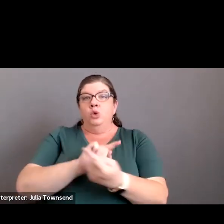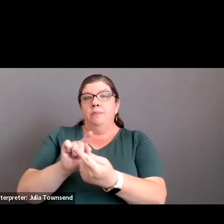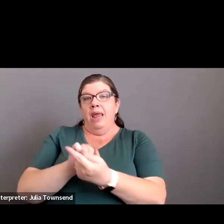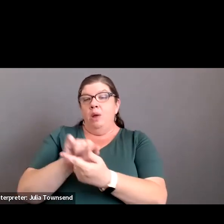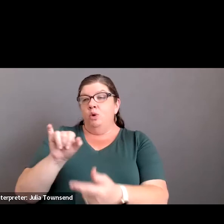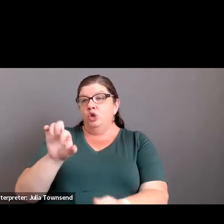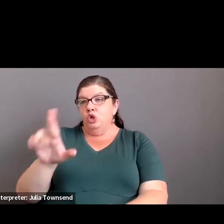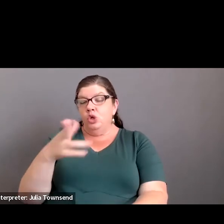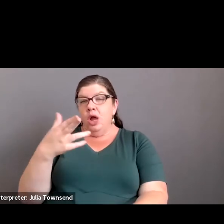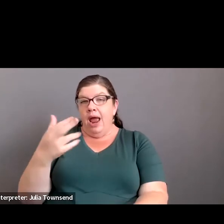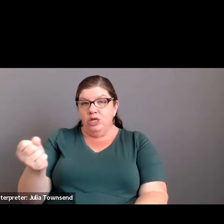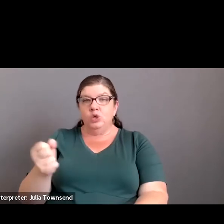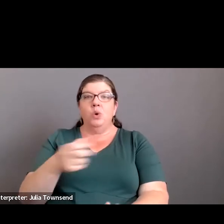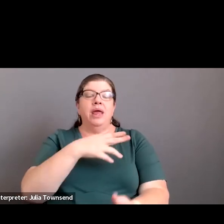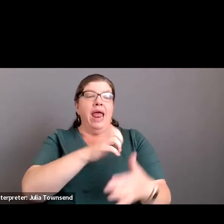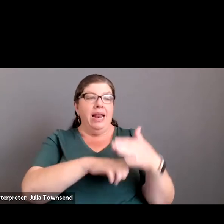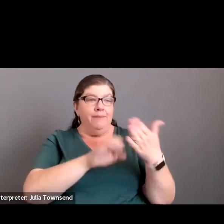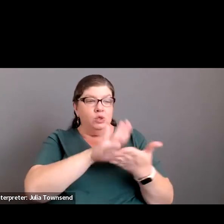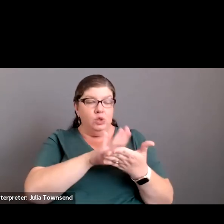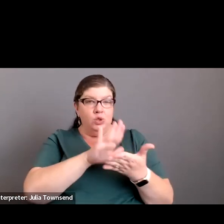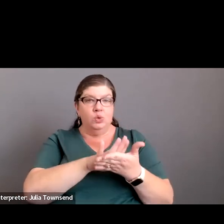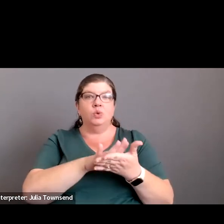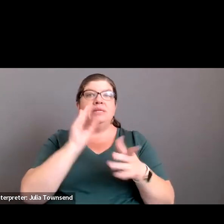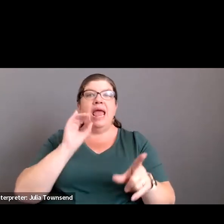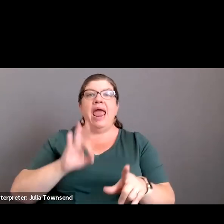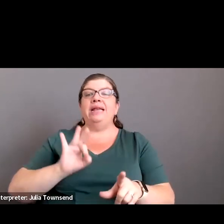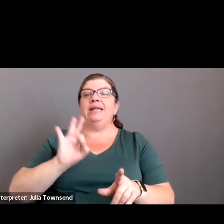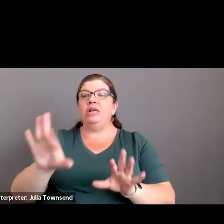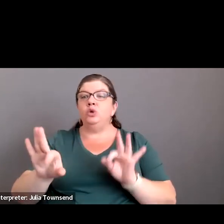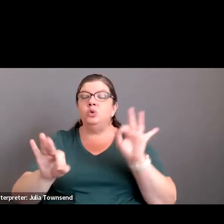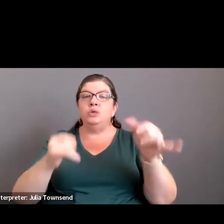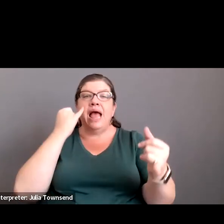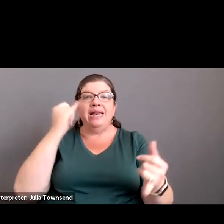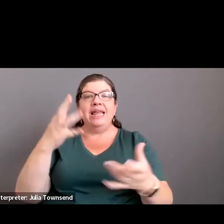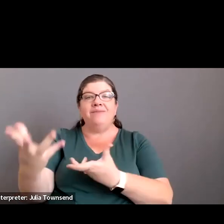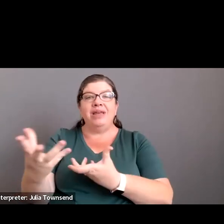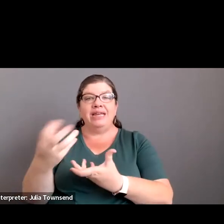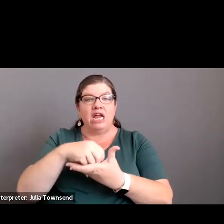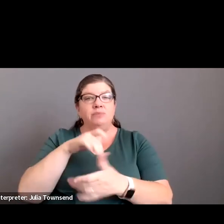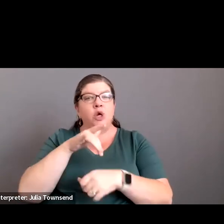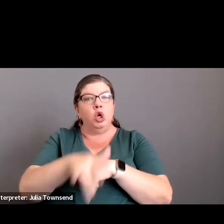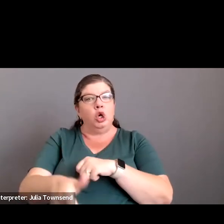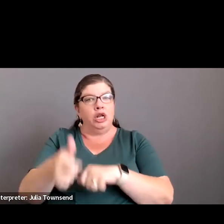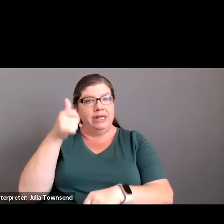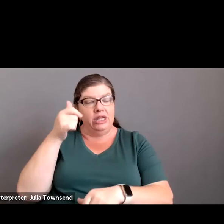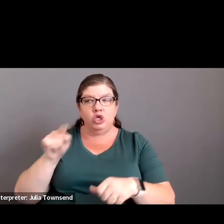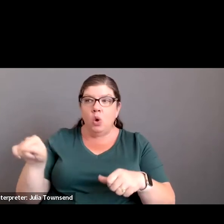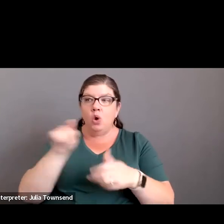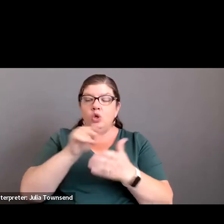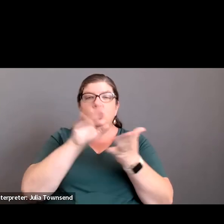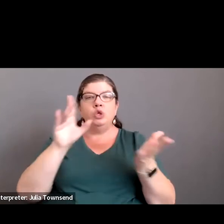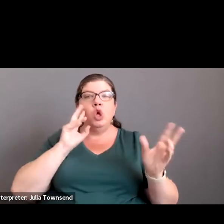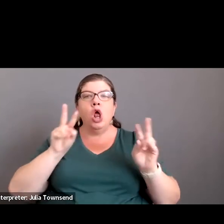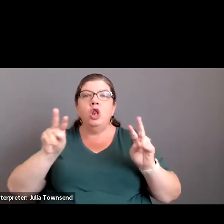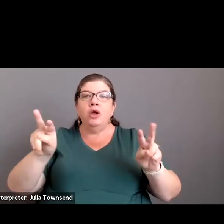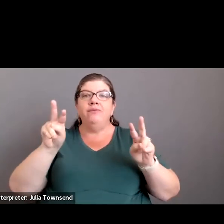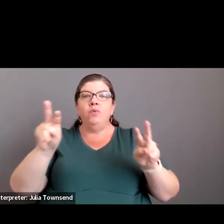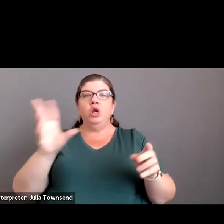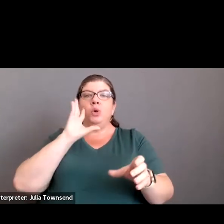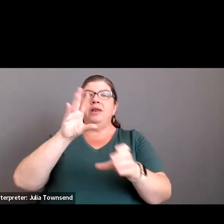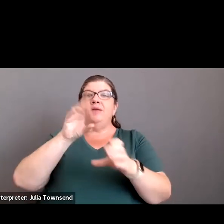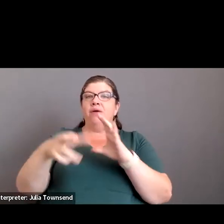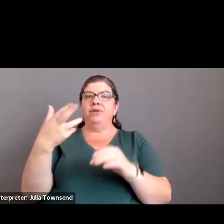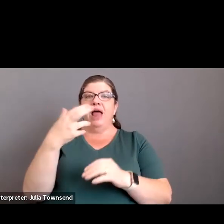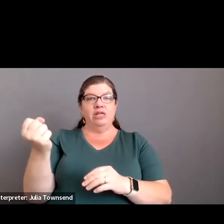elementary schools this year and introduce civic engagement earlier on to make sure that more students are looking forward to getting